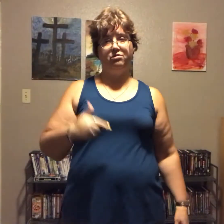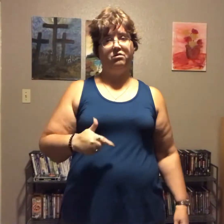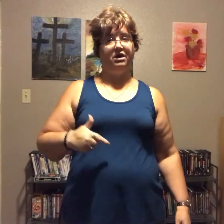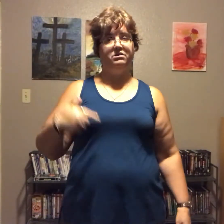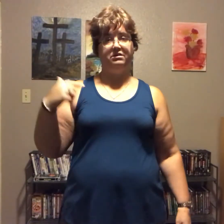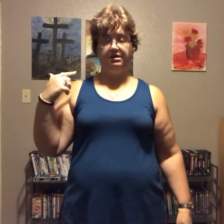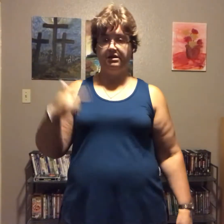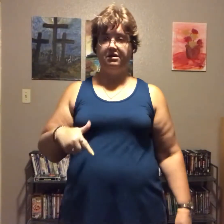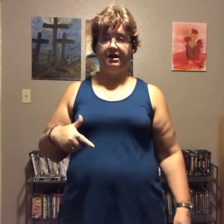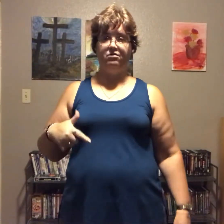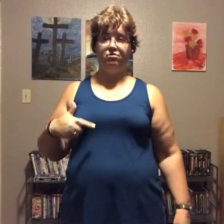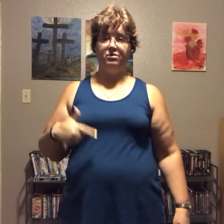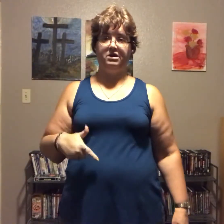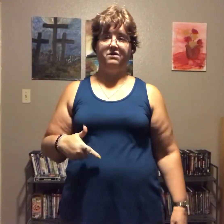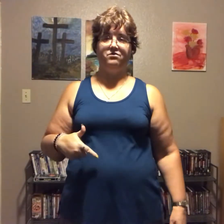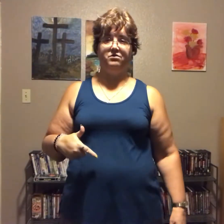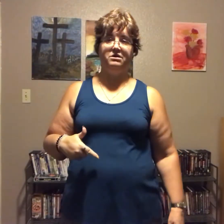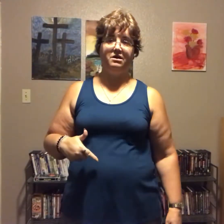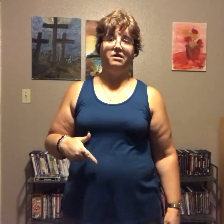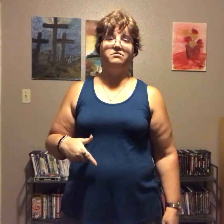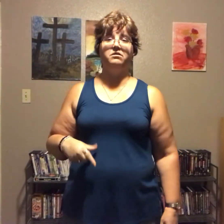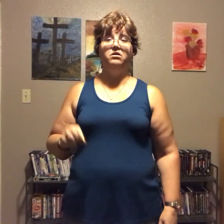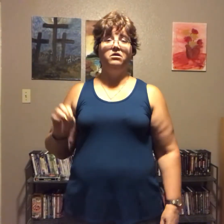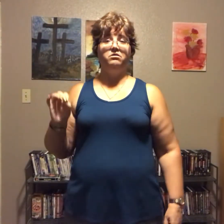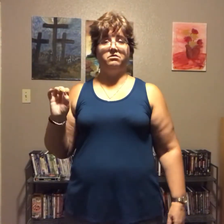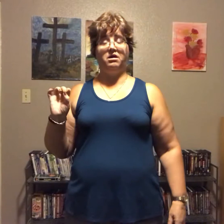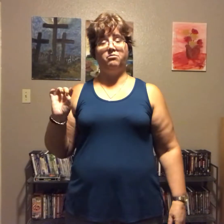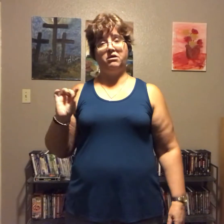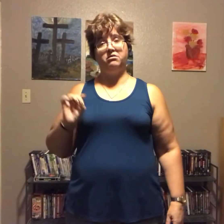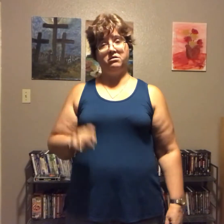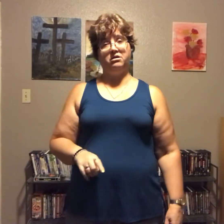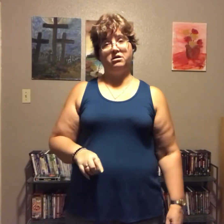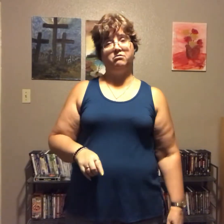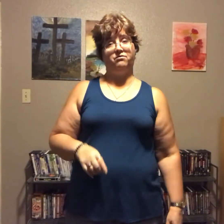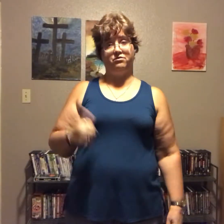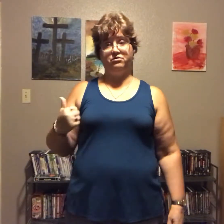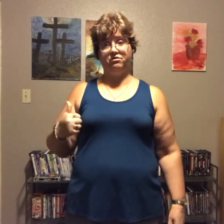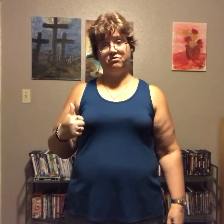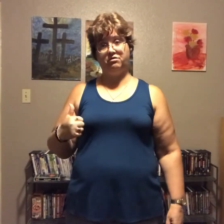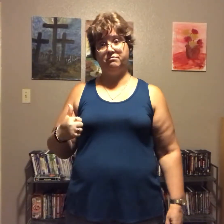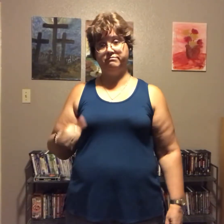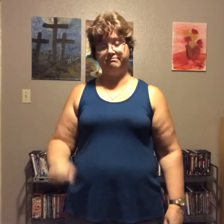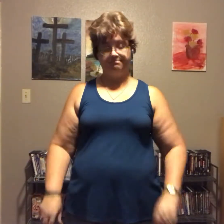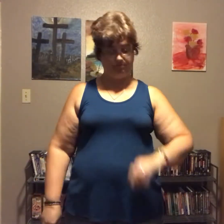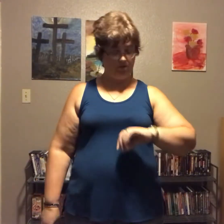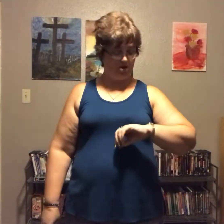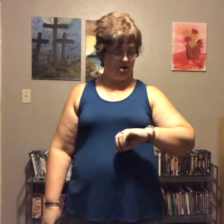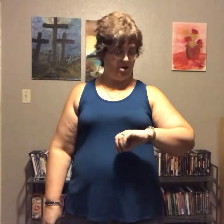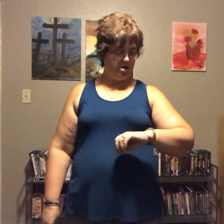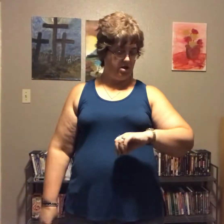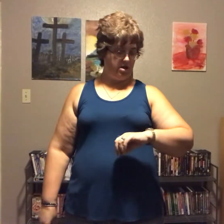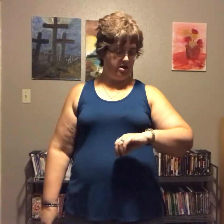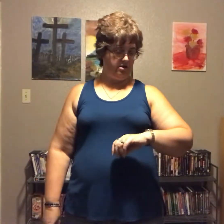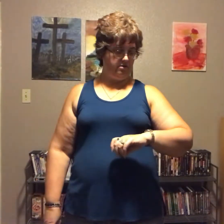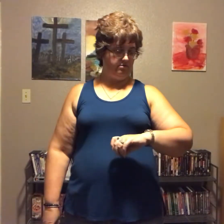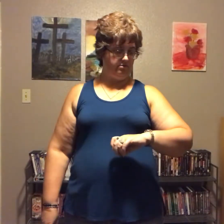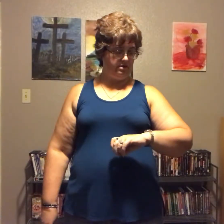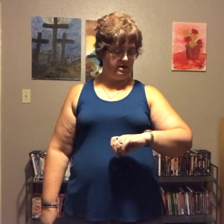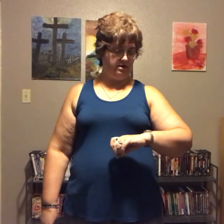it right to eat light or whatever it takes so I'll be good and hungry for church it is now